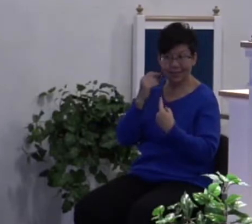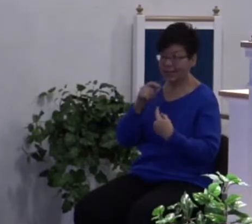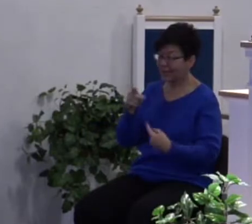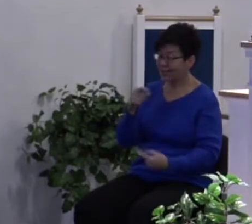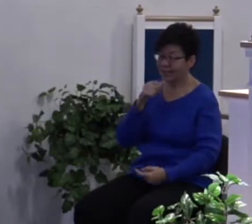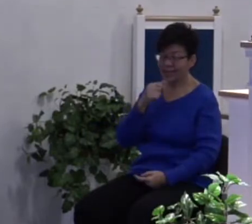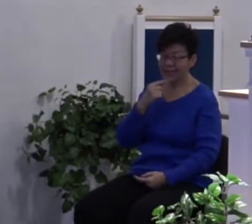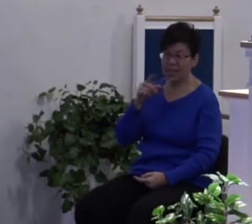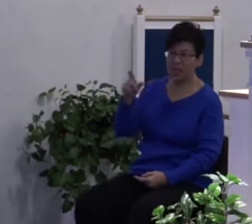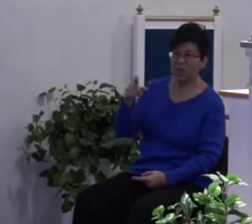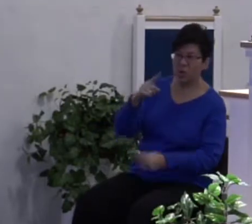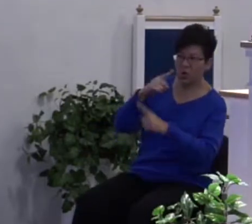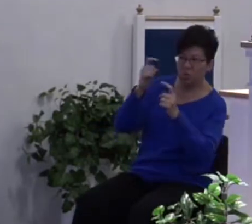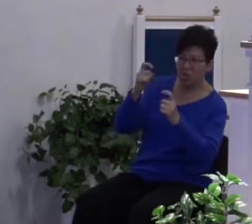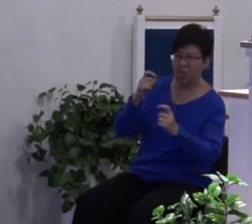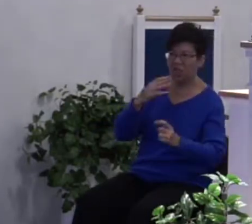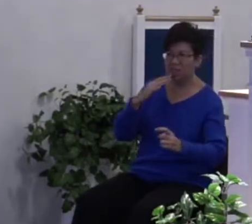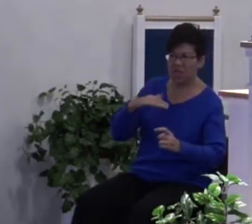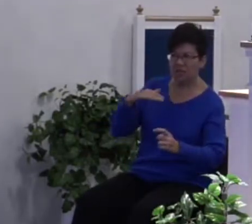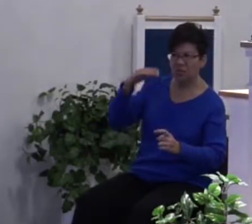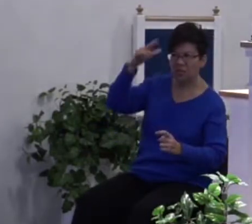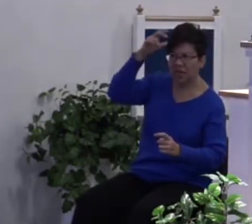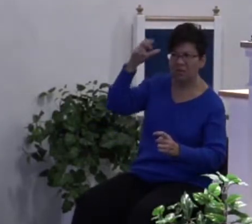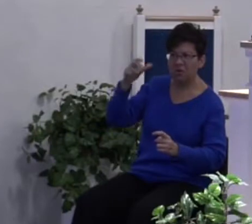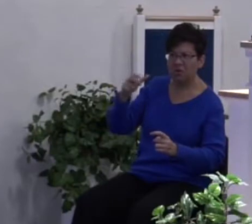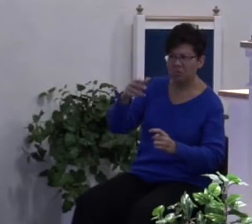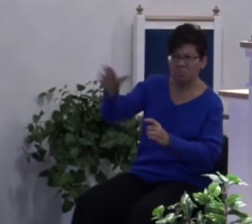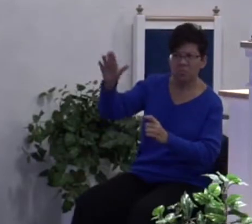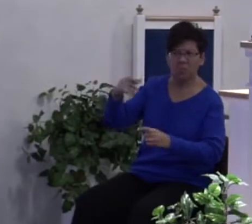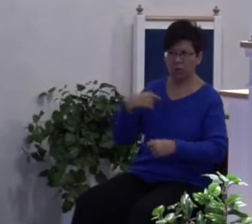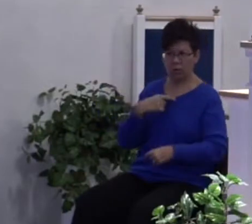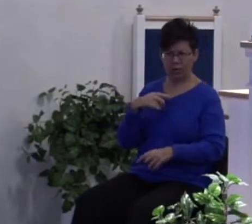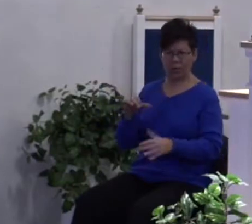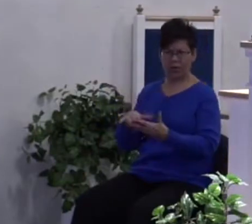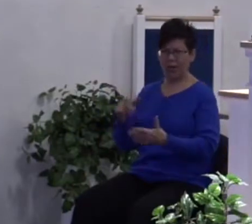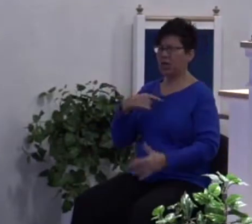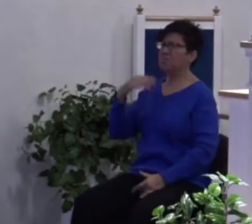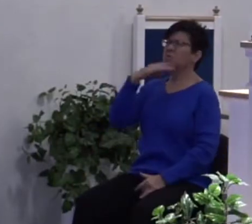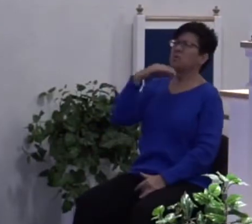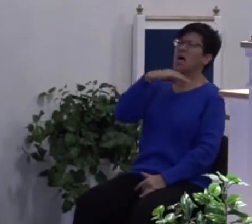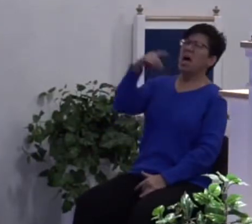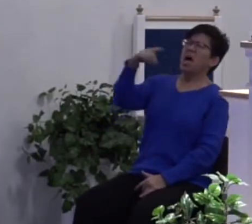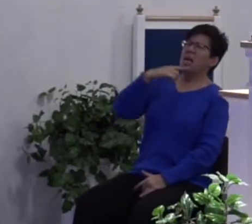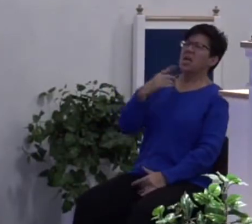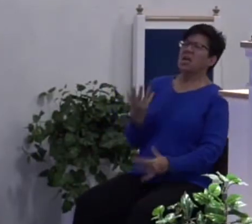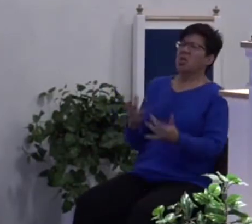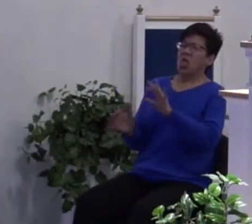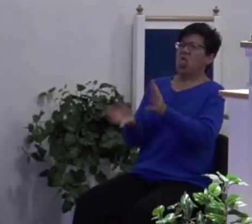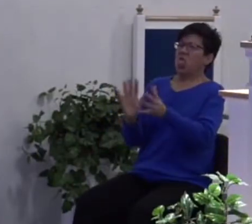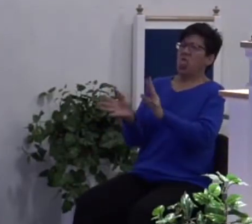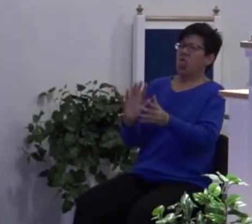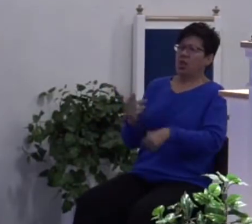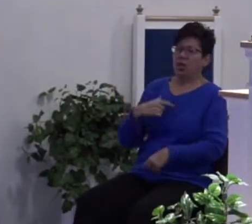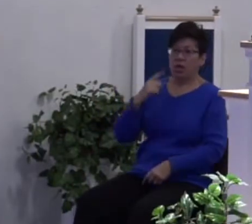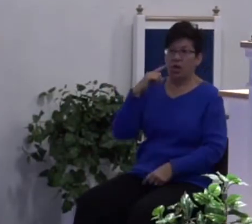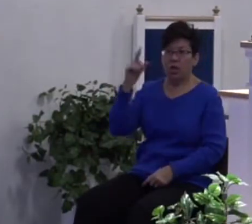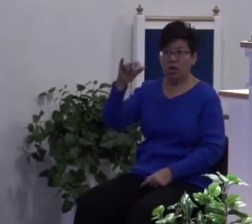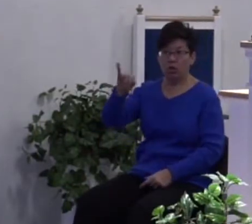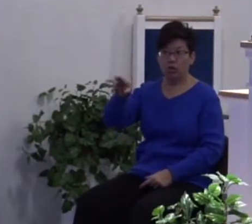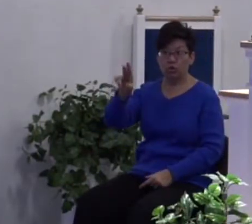get away from me. We'll do that kind of stuff. I'm sick of all your lying and conniving. Judas was a thief. The Bible says he was a thief and that's